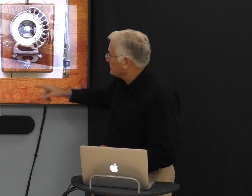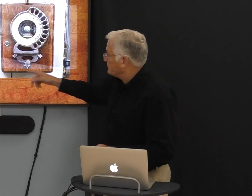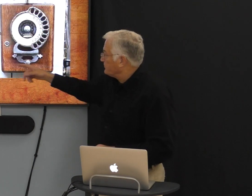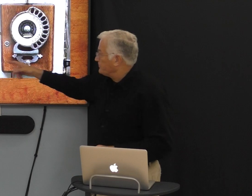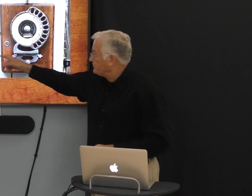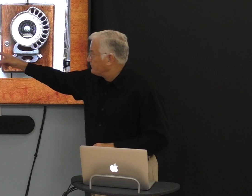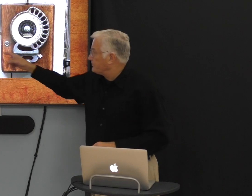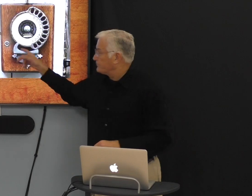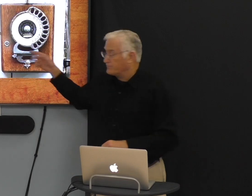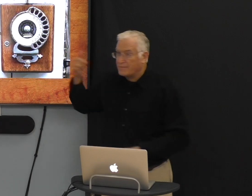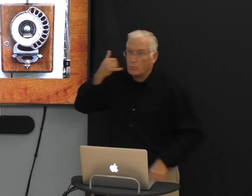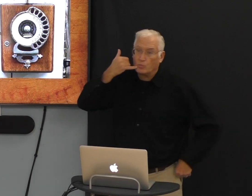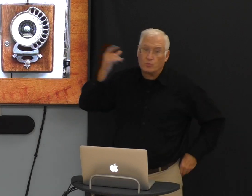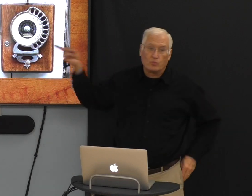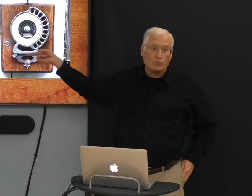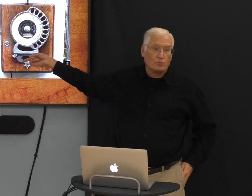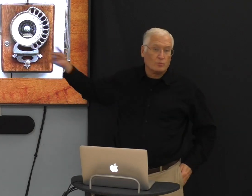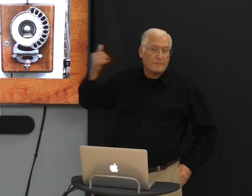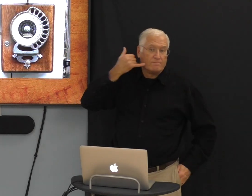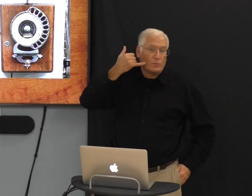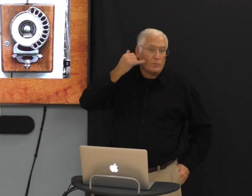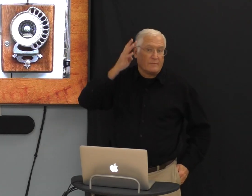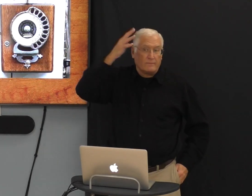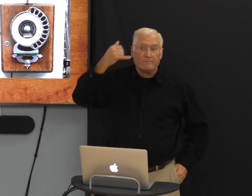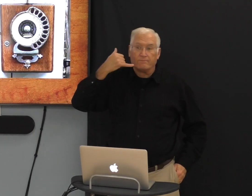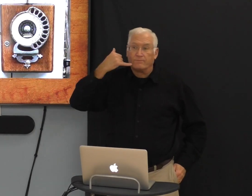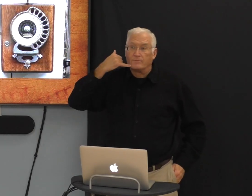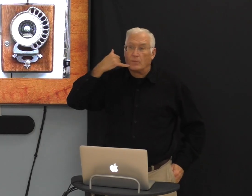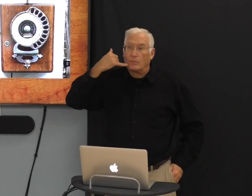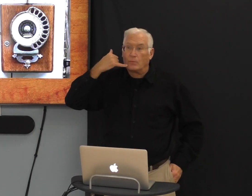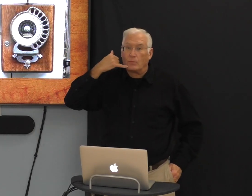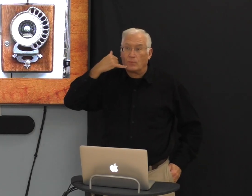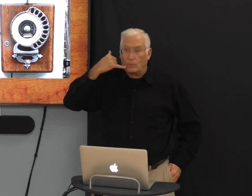In 1876, came the invention of the telephone.